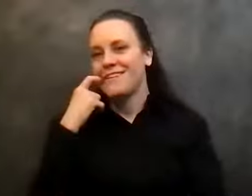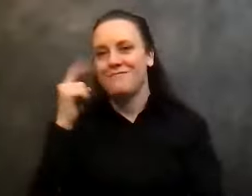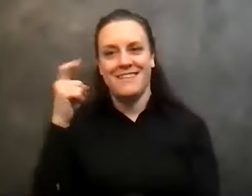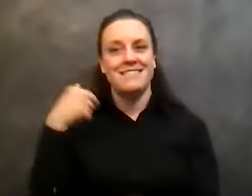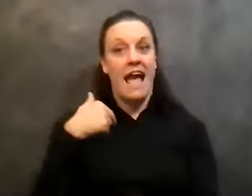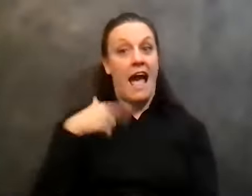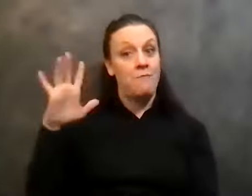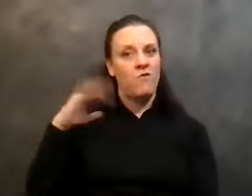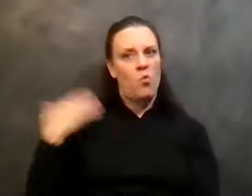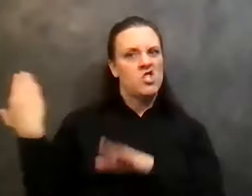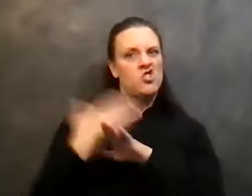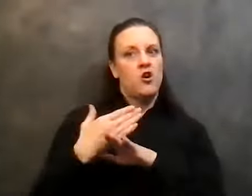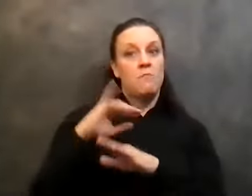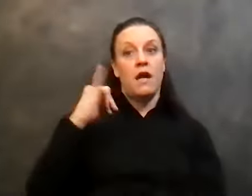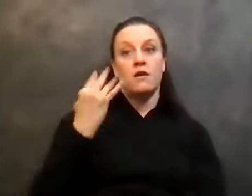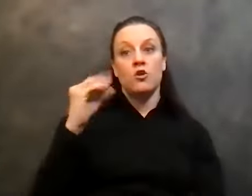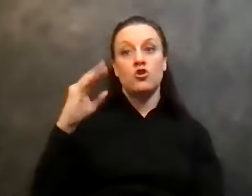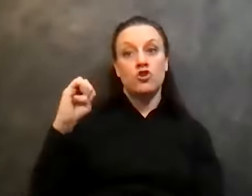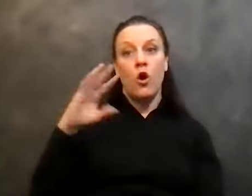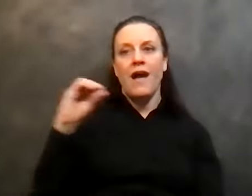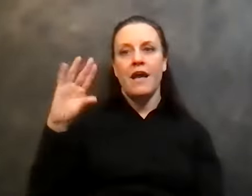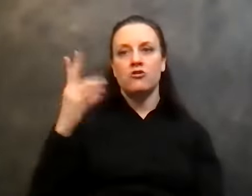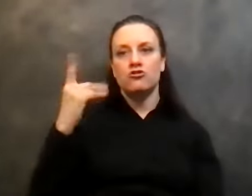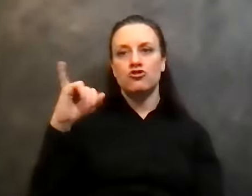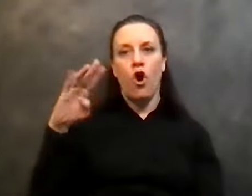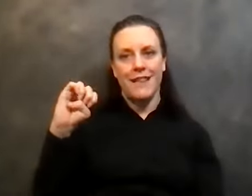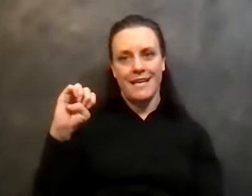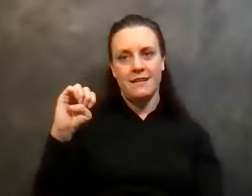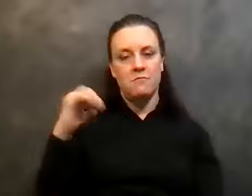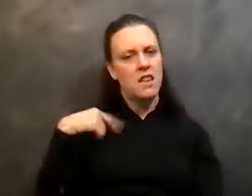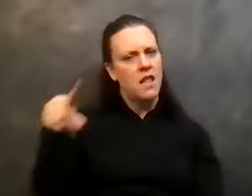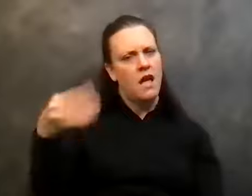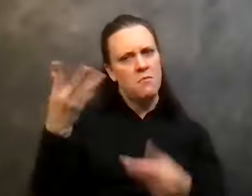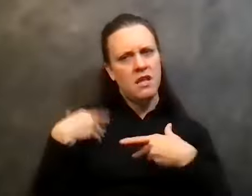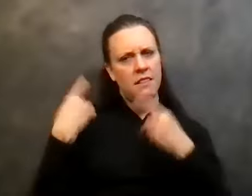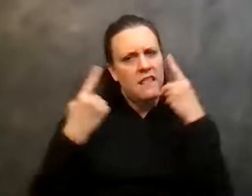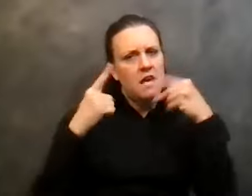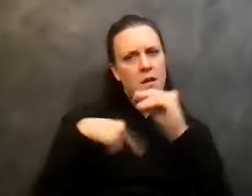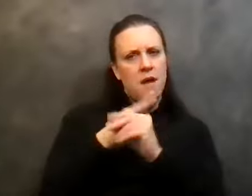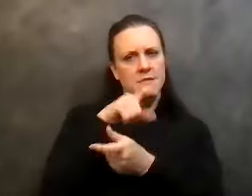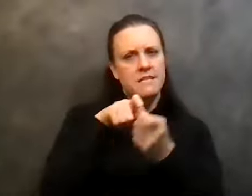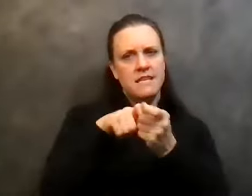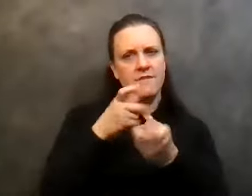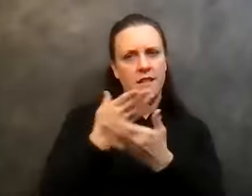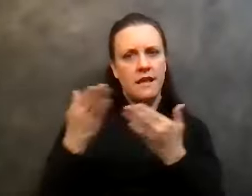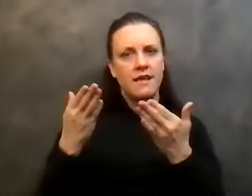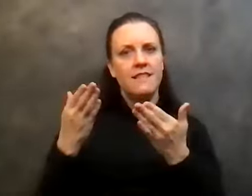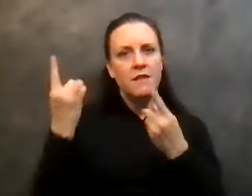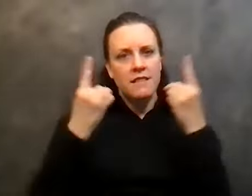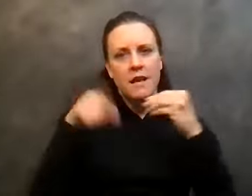disturbed by Joe and Charlie, but what they did was they made me think about certain things. They made me think about my alcoholism. They made me